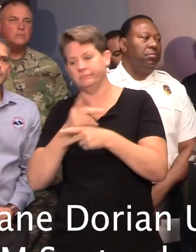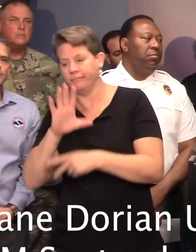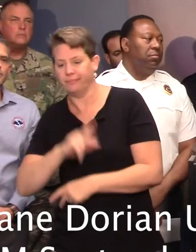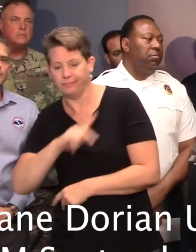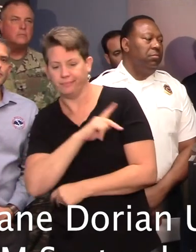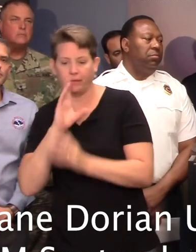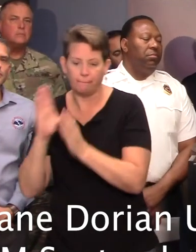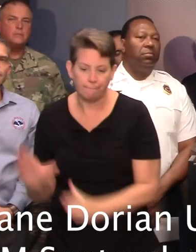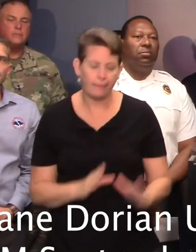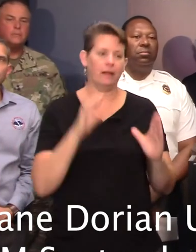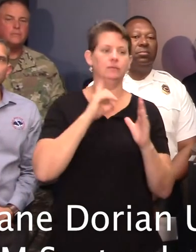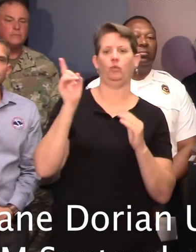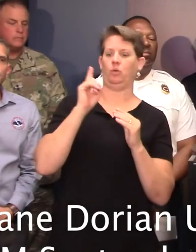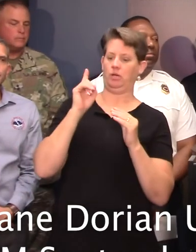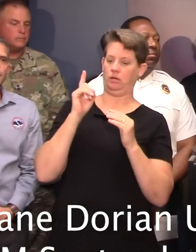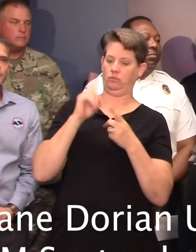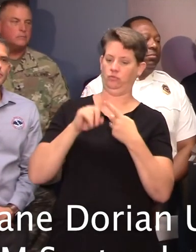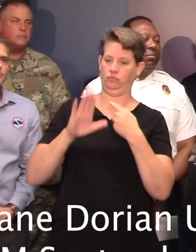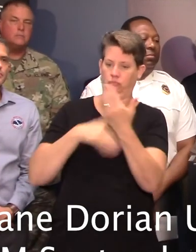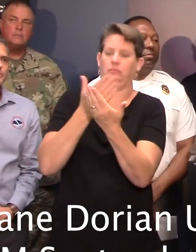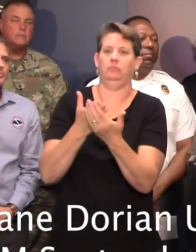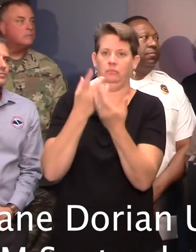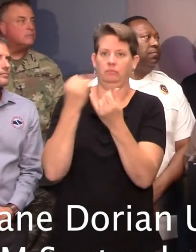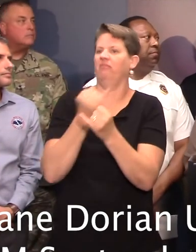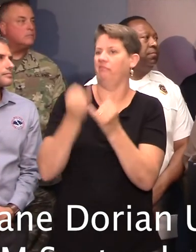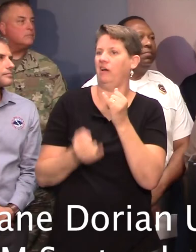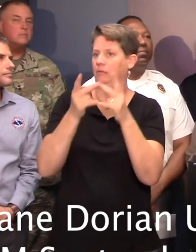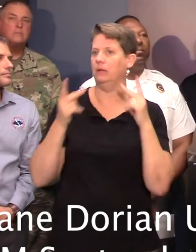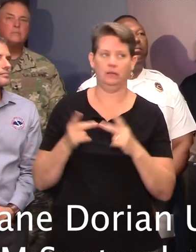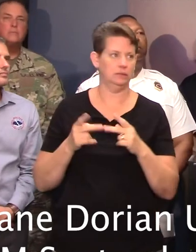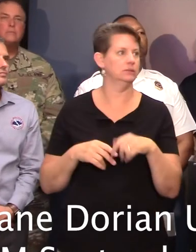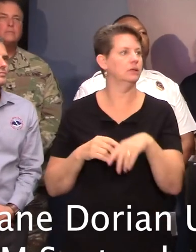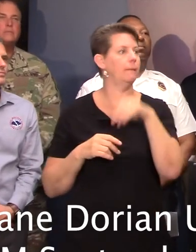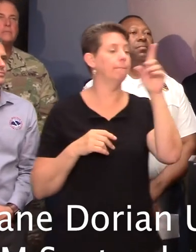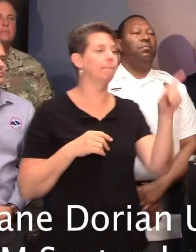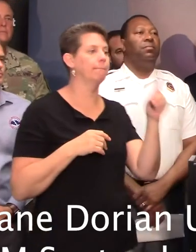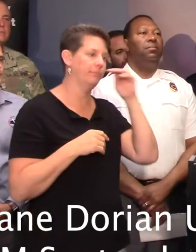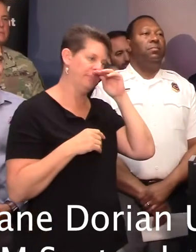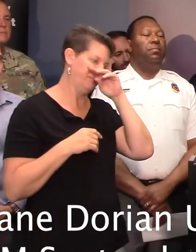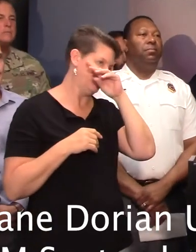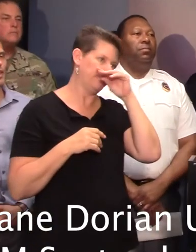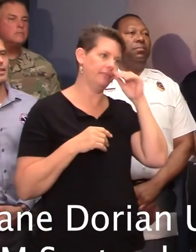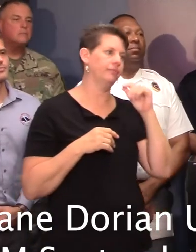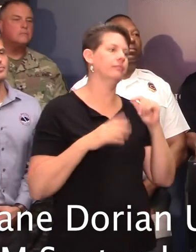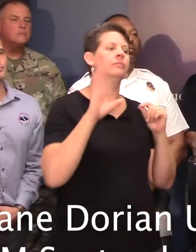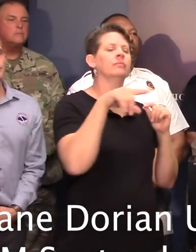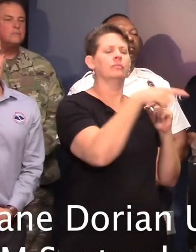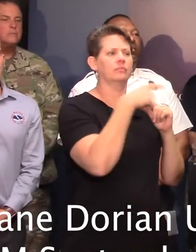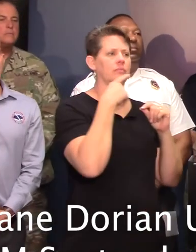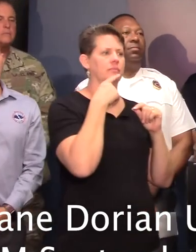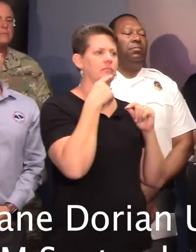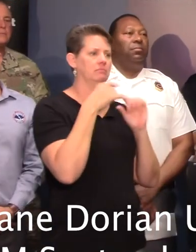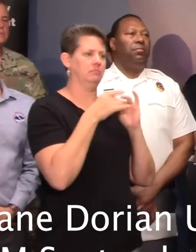with regards to where their final destination is and how to get there. Also, while you're up there, I know you mentioned that we're seeing